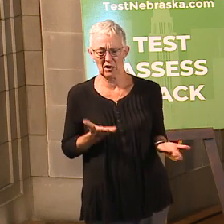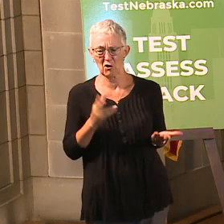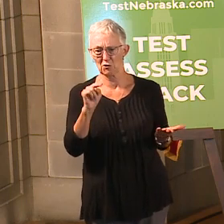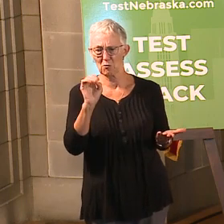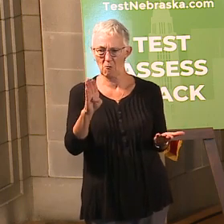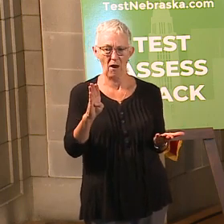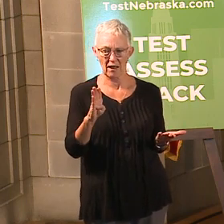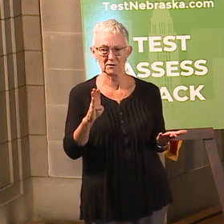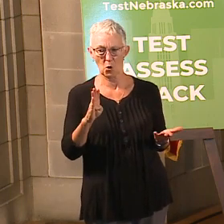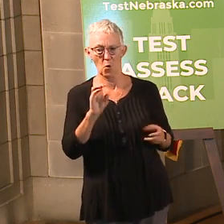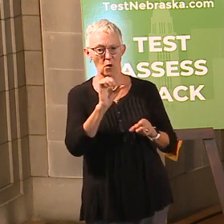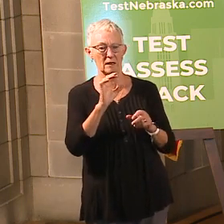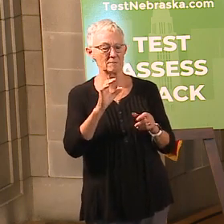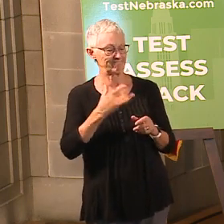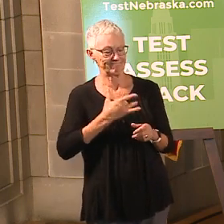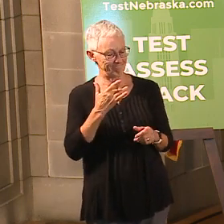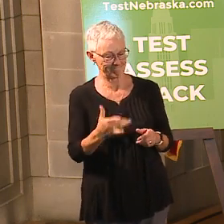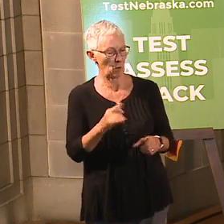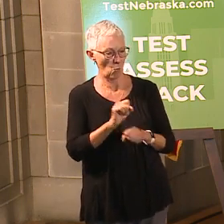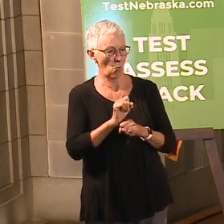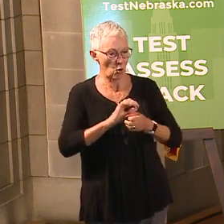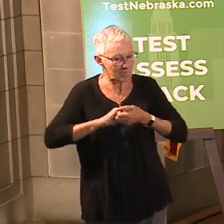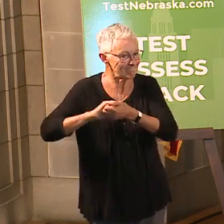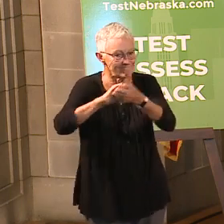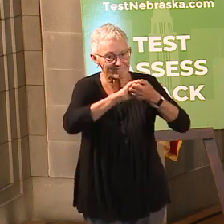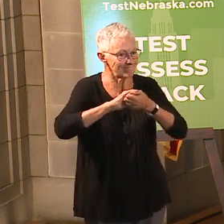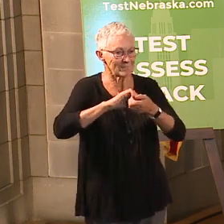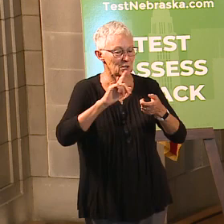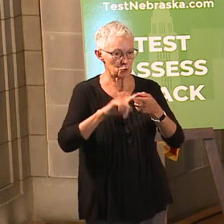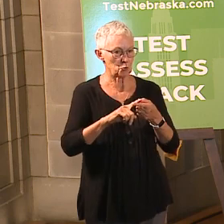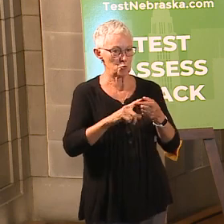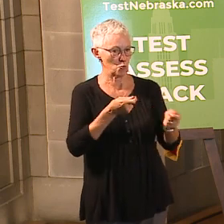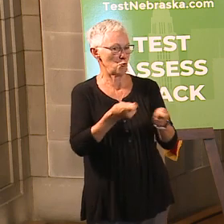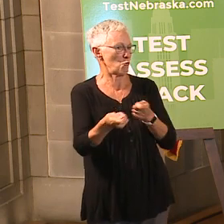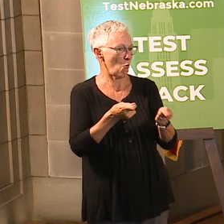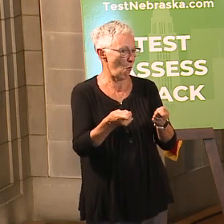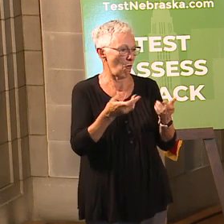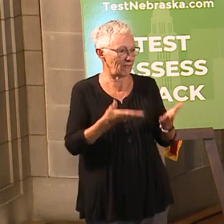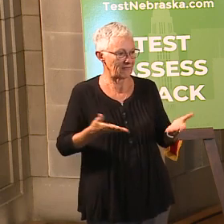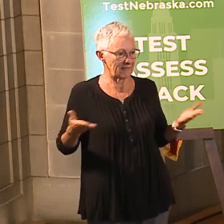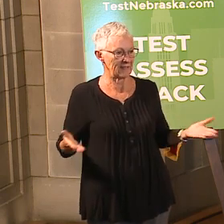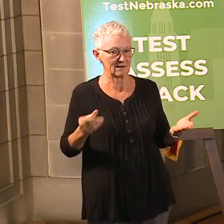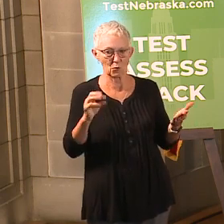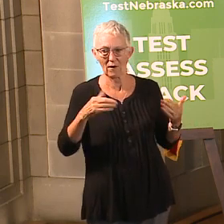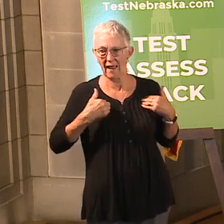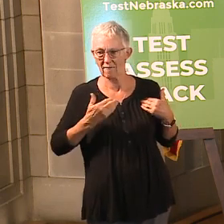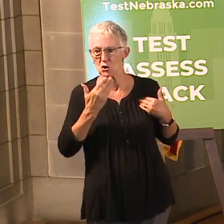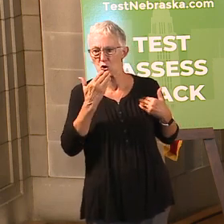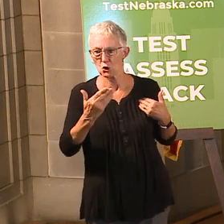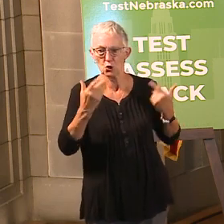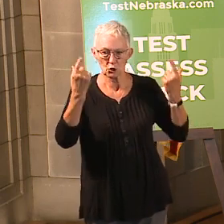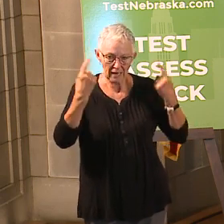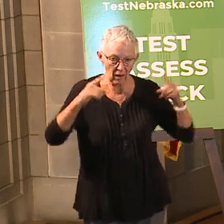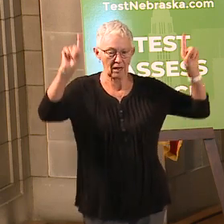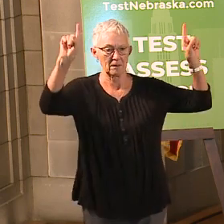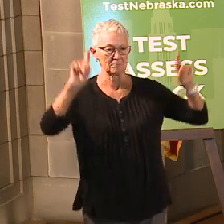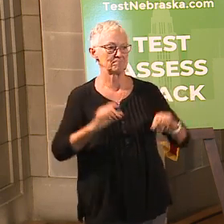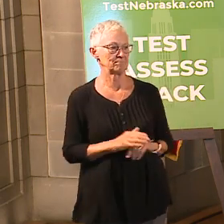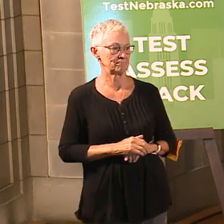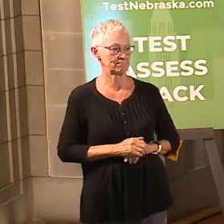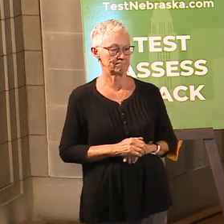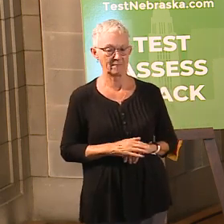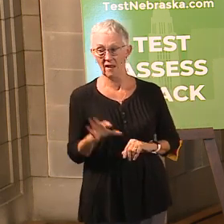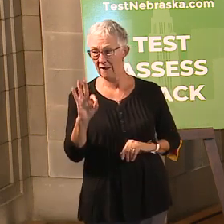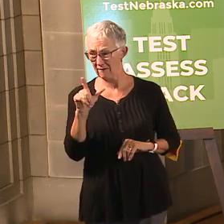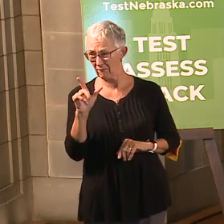sure that we can manage this. In the end, back to those personal responsibilities, things the governor just had mentioned too about getting flu shots and other things, that's